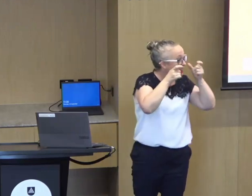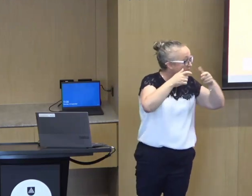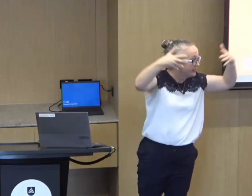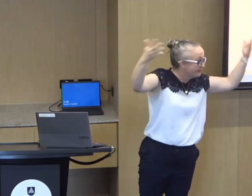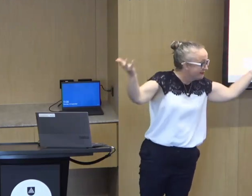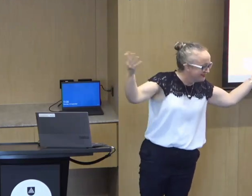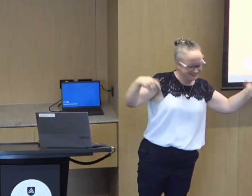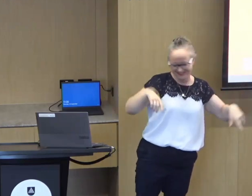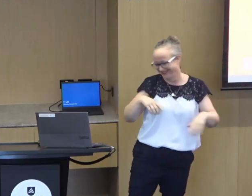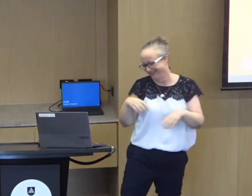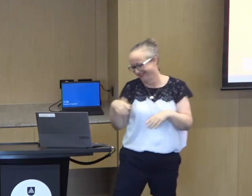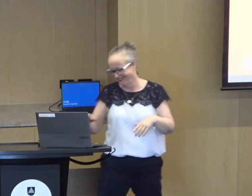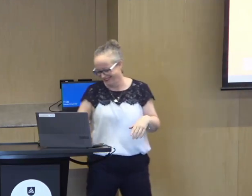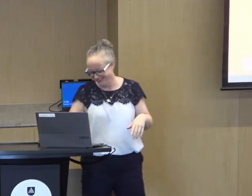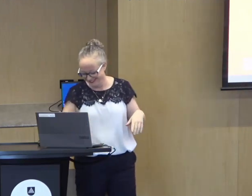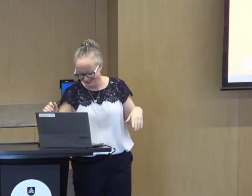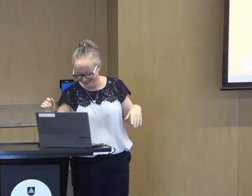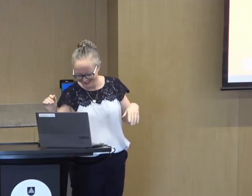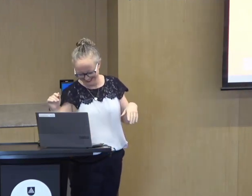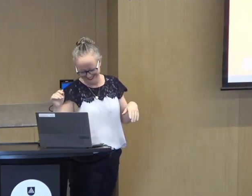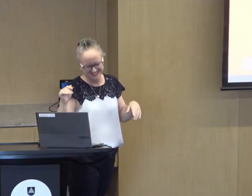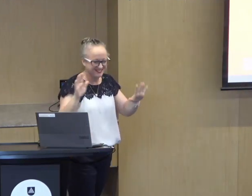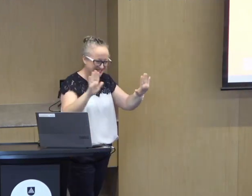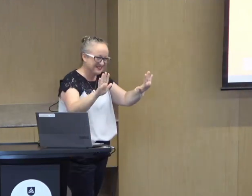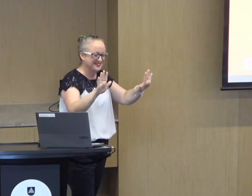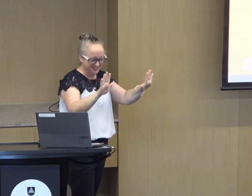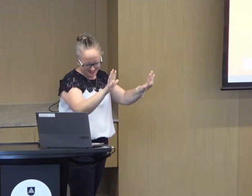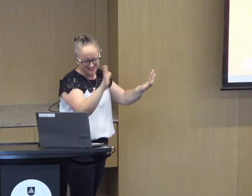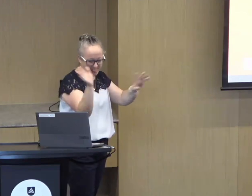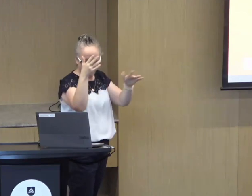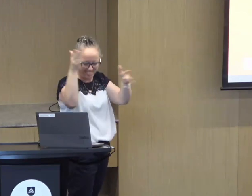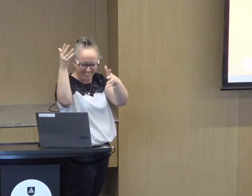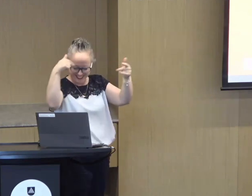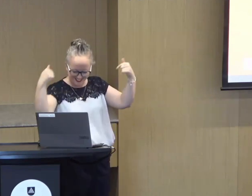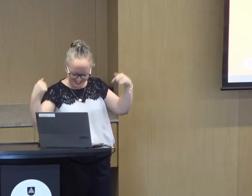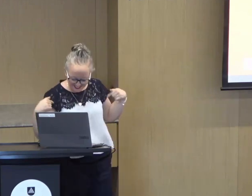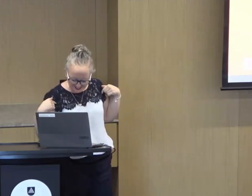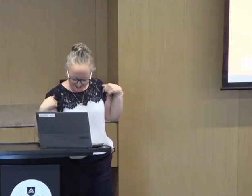Ah, not enough signing, obviously. I'm still getting all mixed up in my glasses. Apologies.